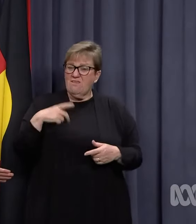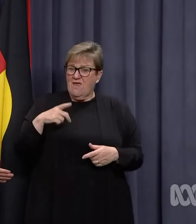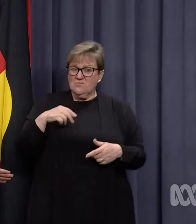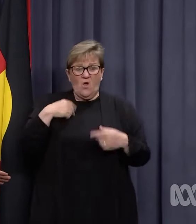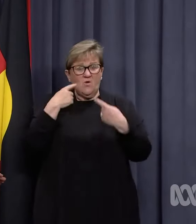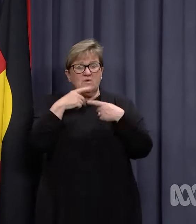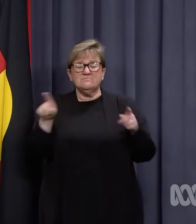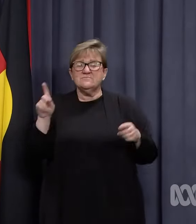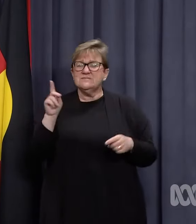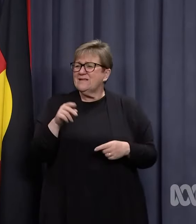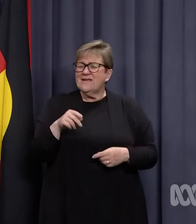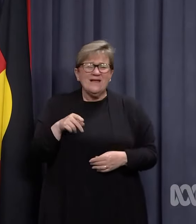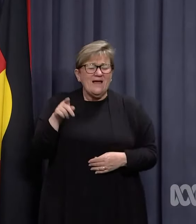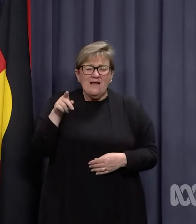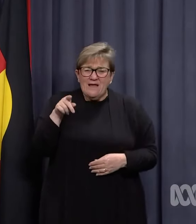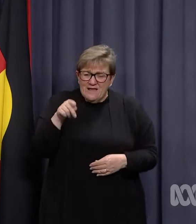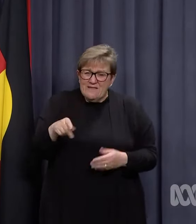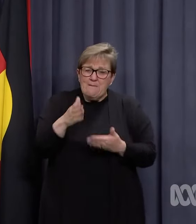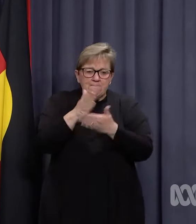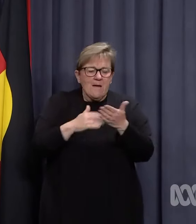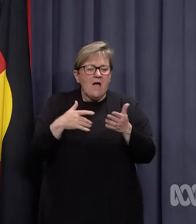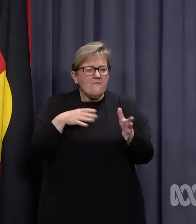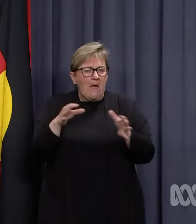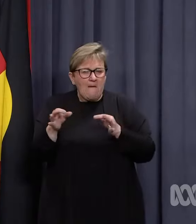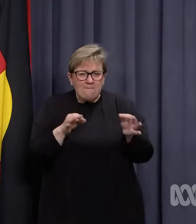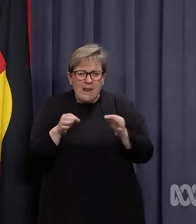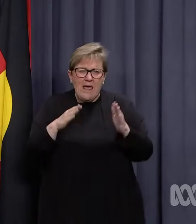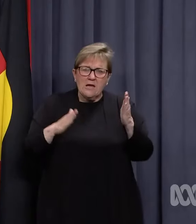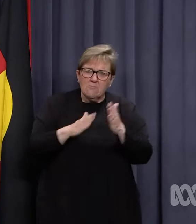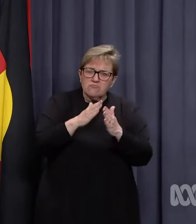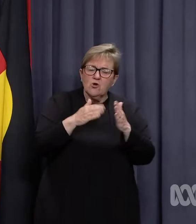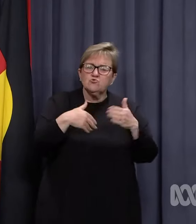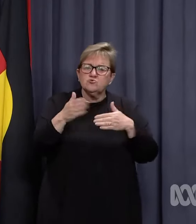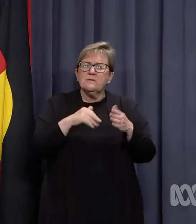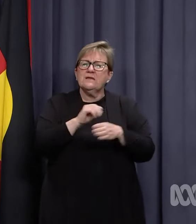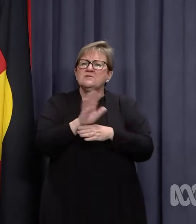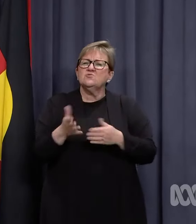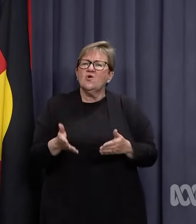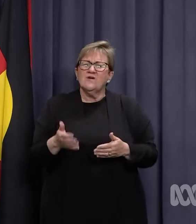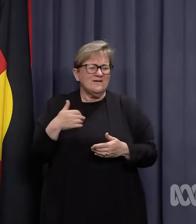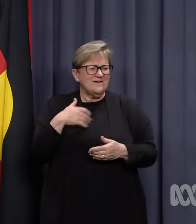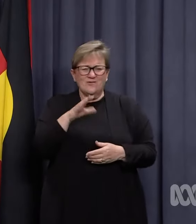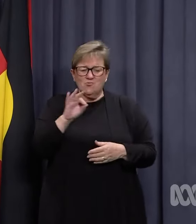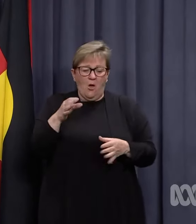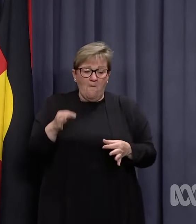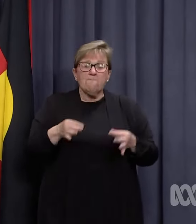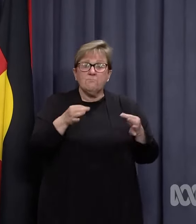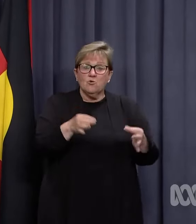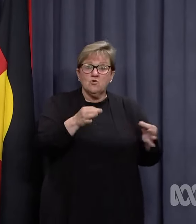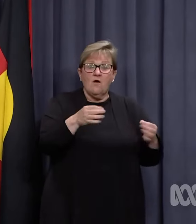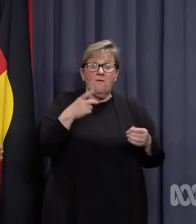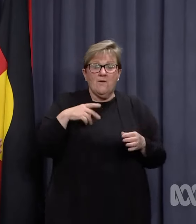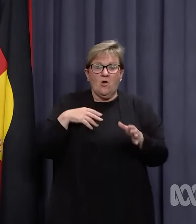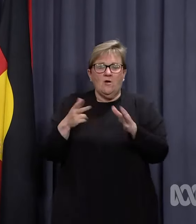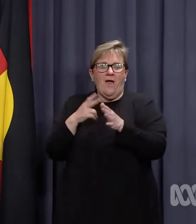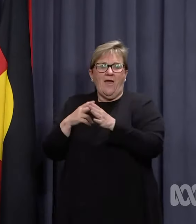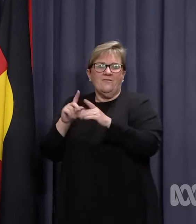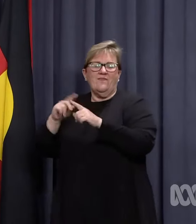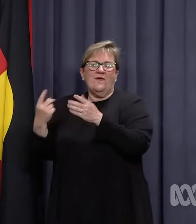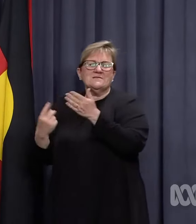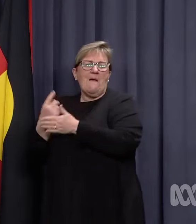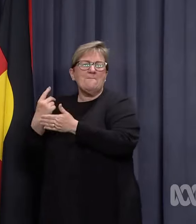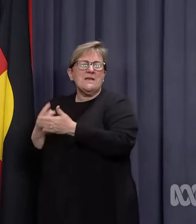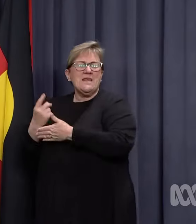why we've made the announcement. But this is part of our planned approach to managing COVID. We're not going to put it off because of other events.